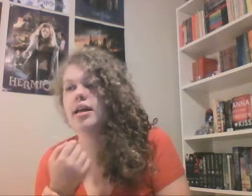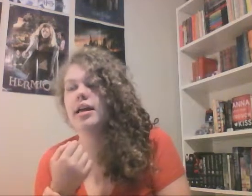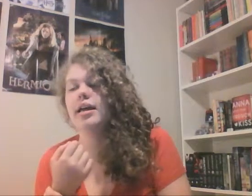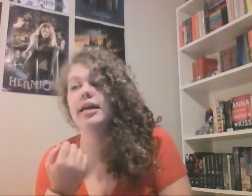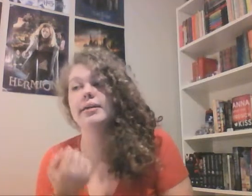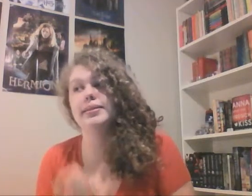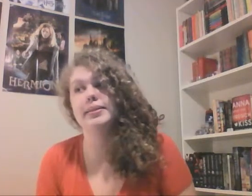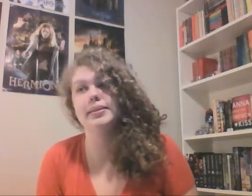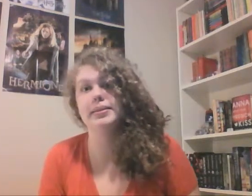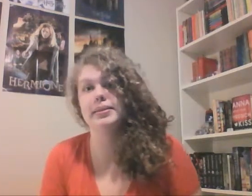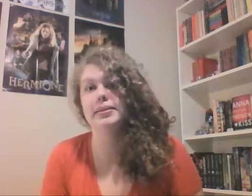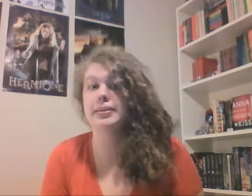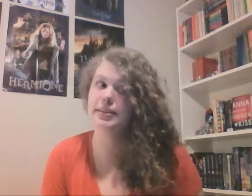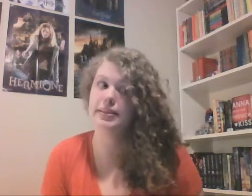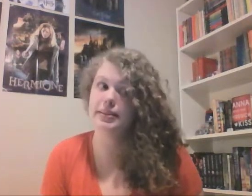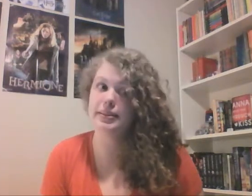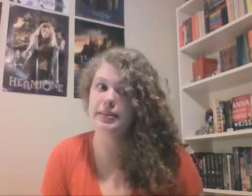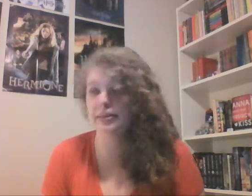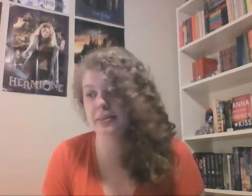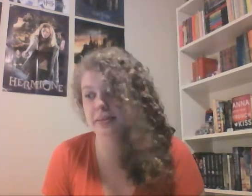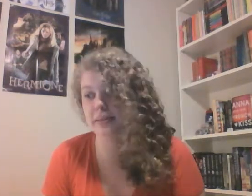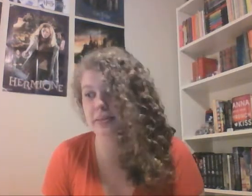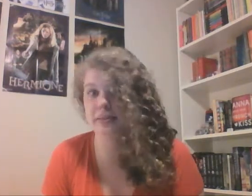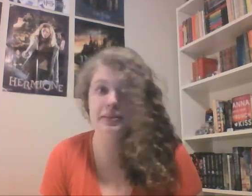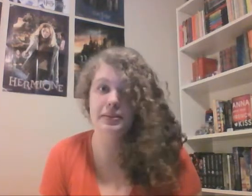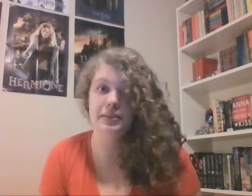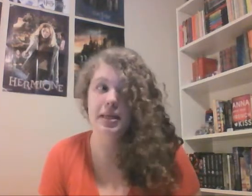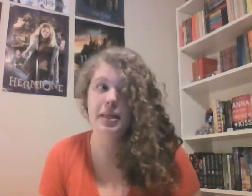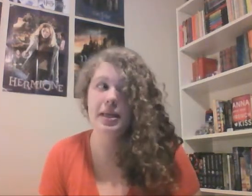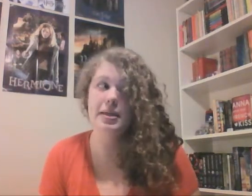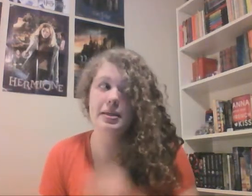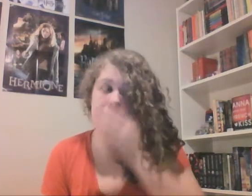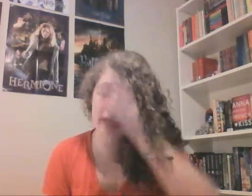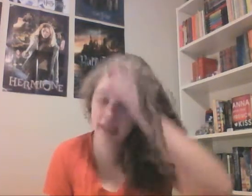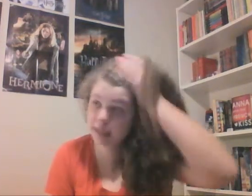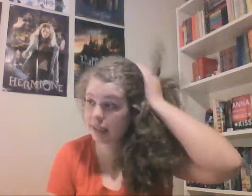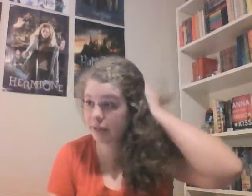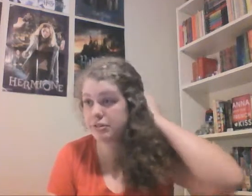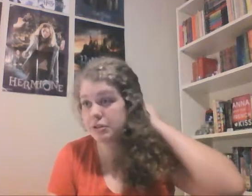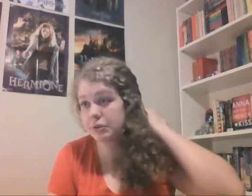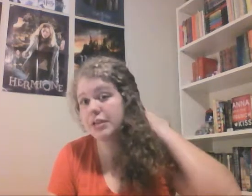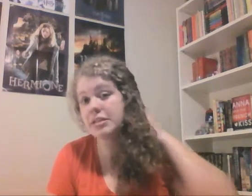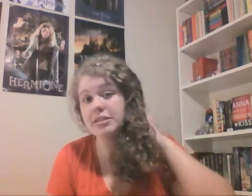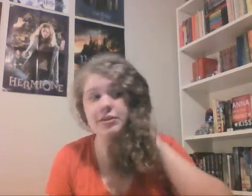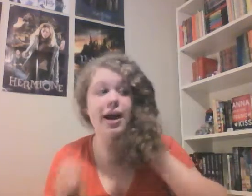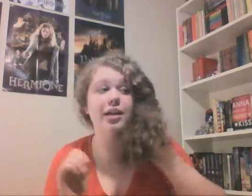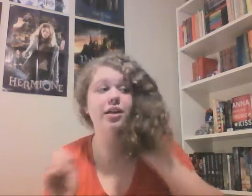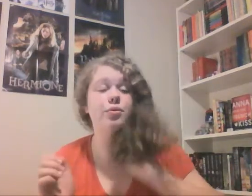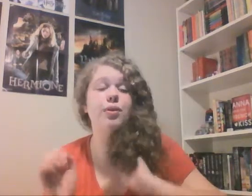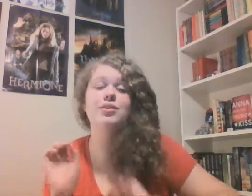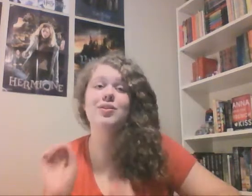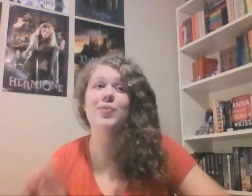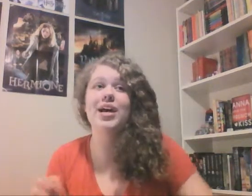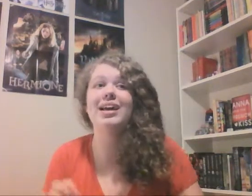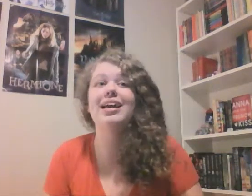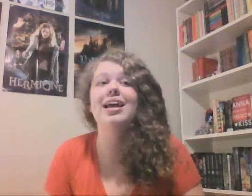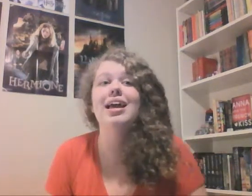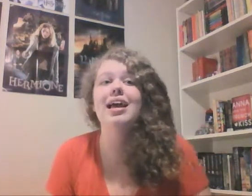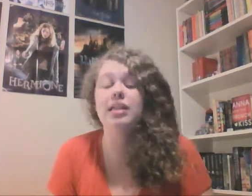and then Alec hears a noise and so Alec runs away and